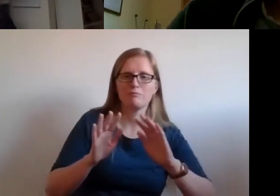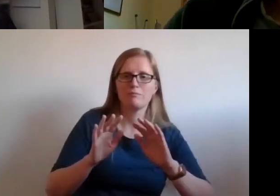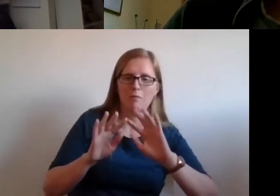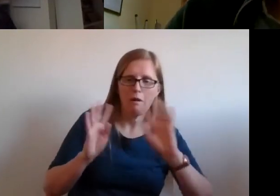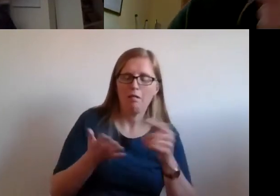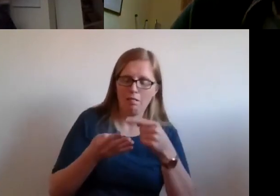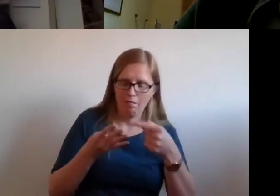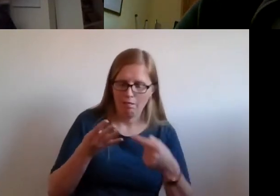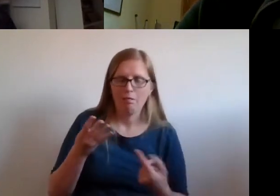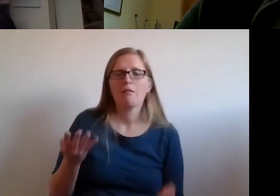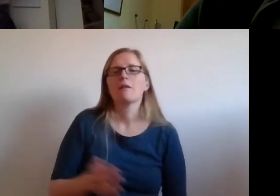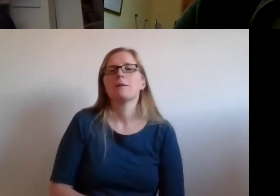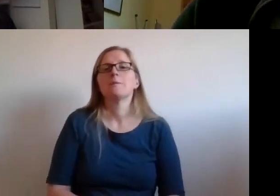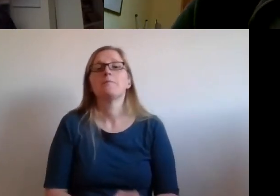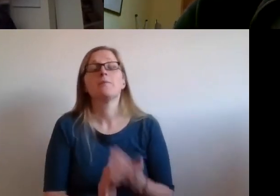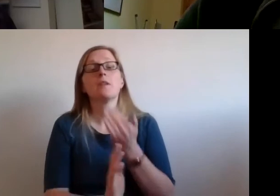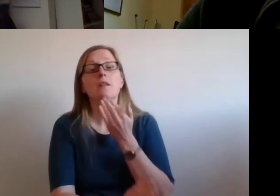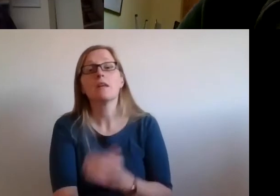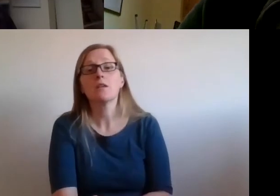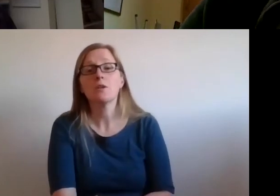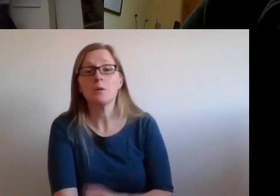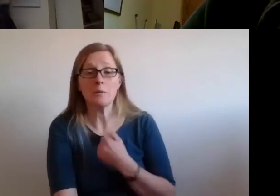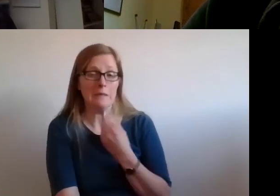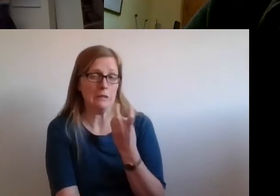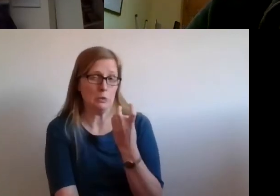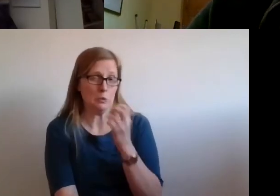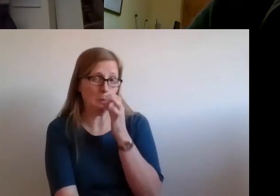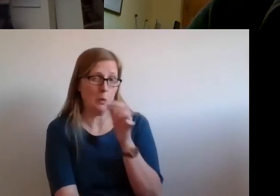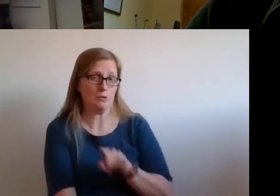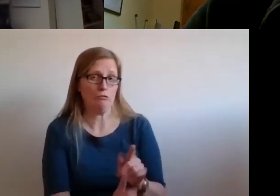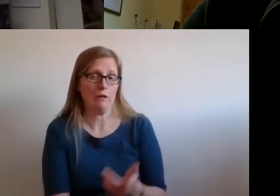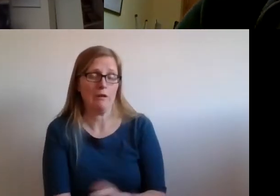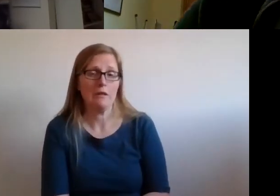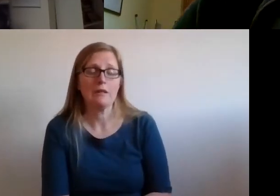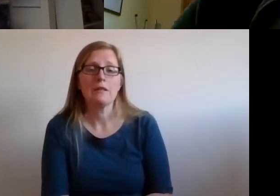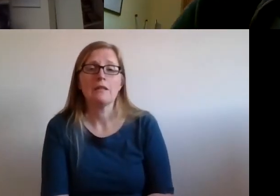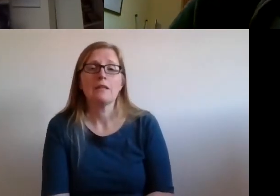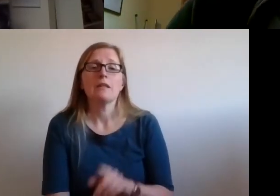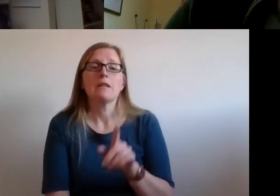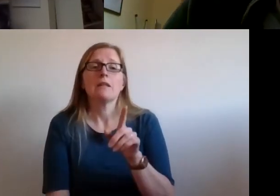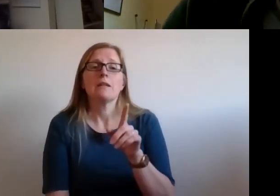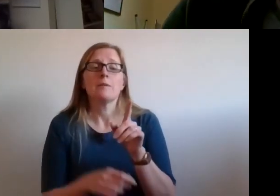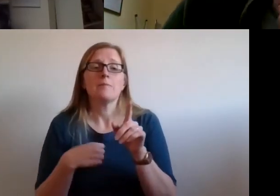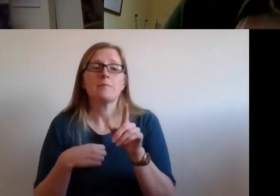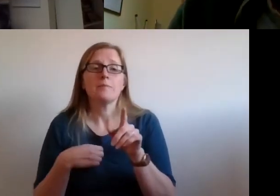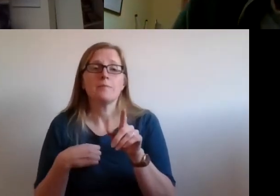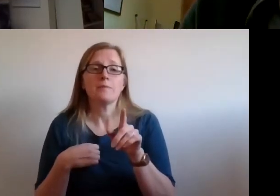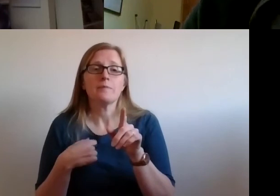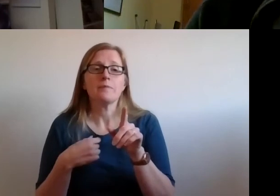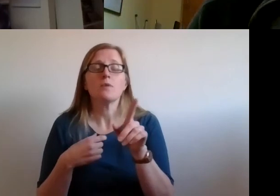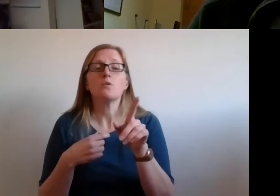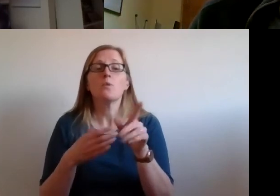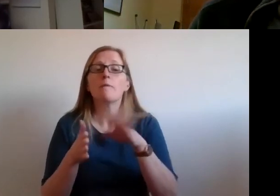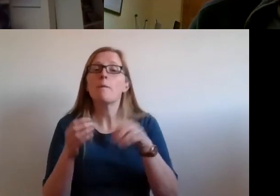Great, thank you. I'm going to try and squeeze in two more questions. The first one is from Barbara.